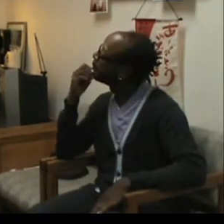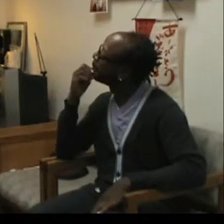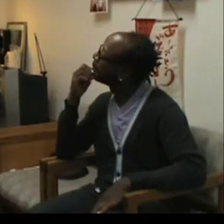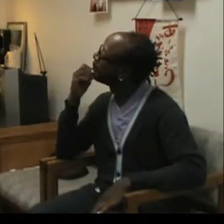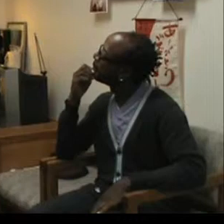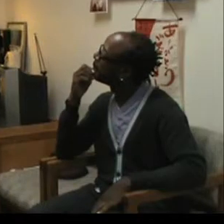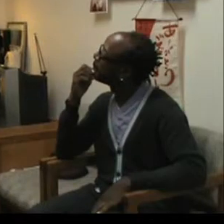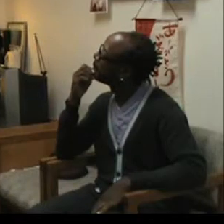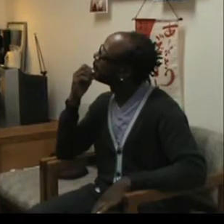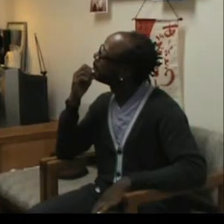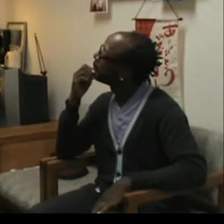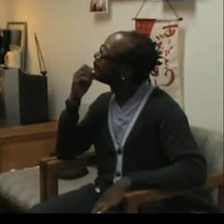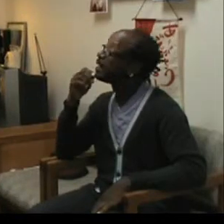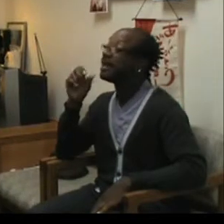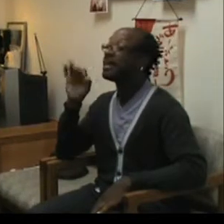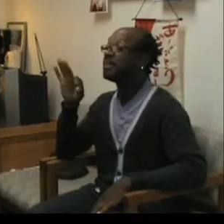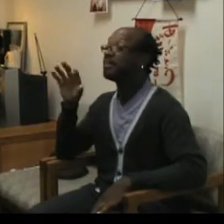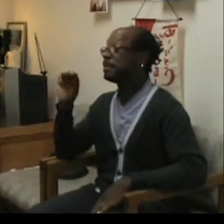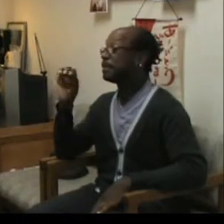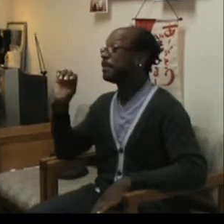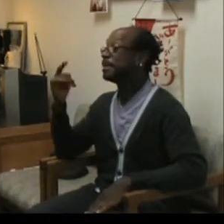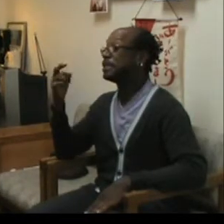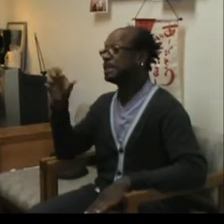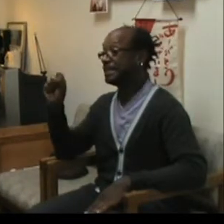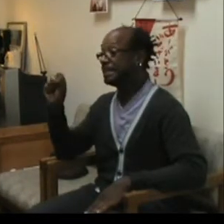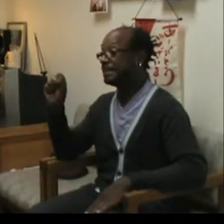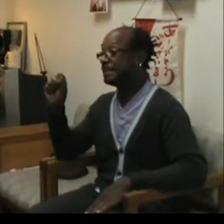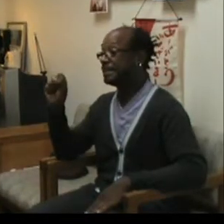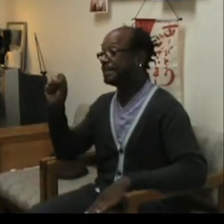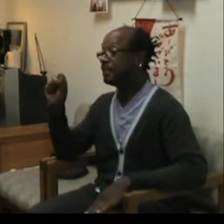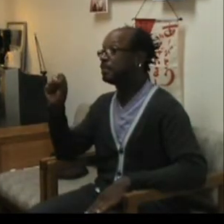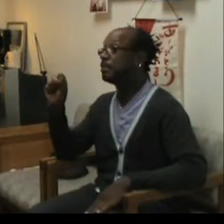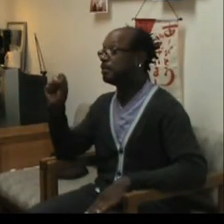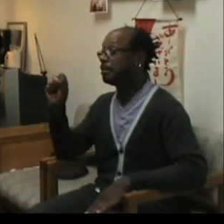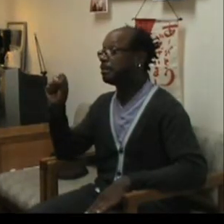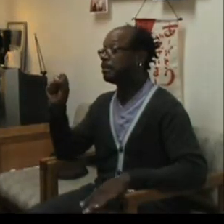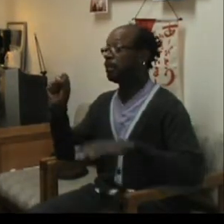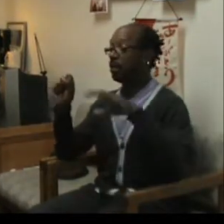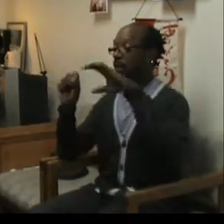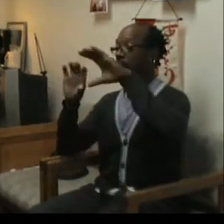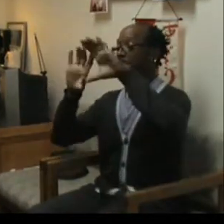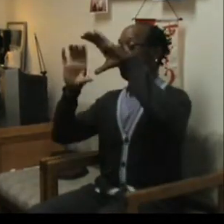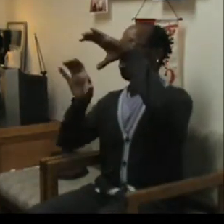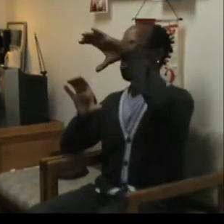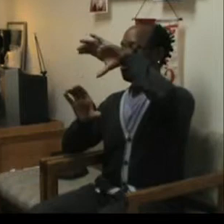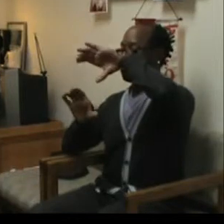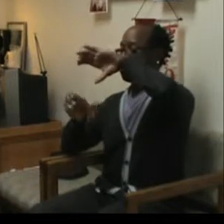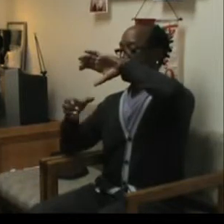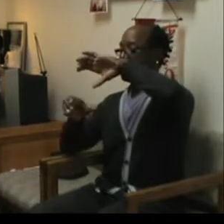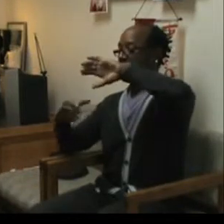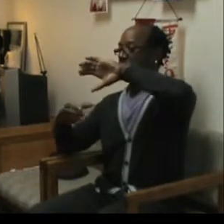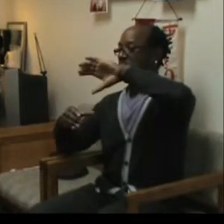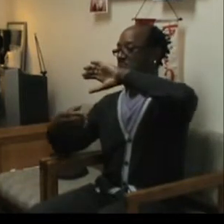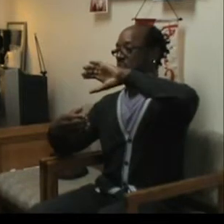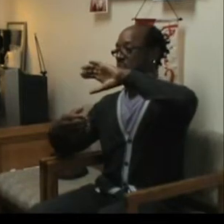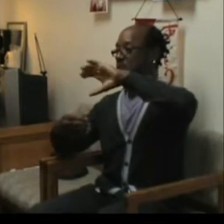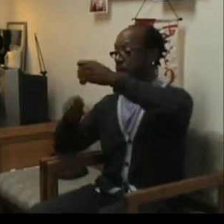If the meninges get twisted, then the blood and the oxygen doesn't always get to all the parts of the